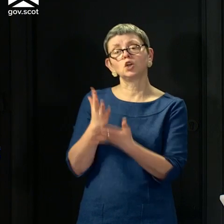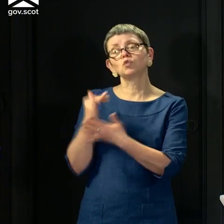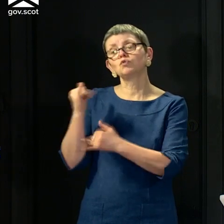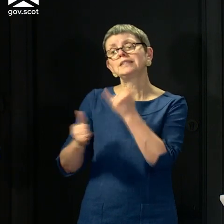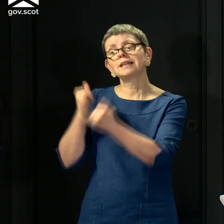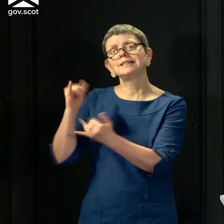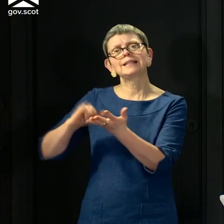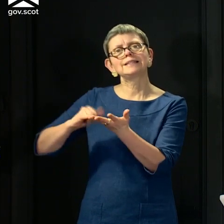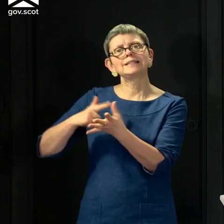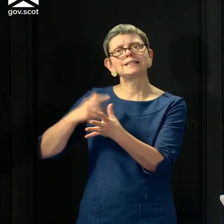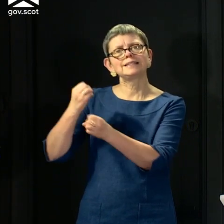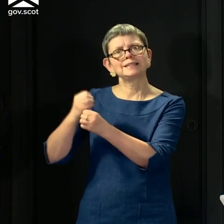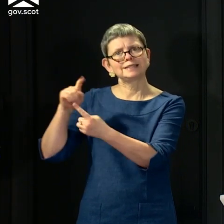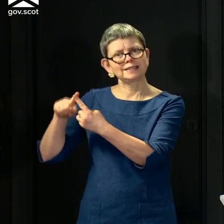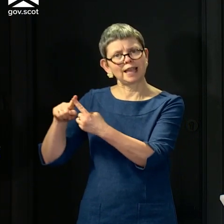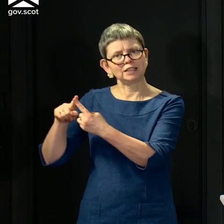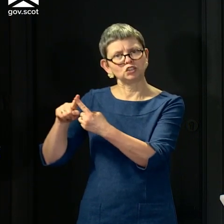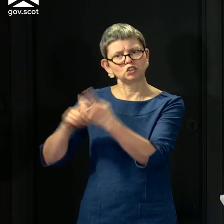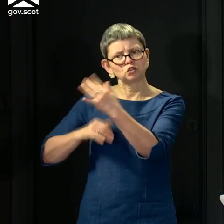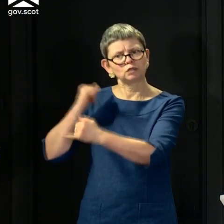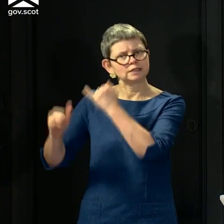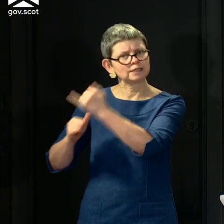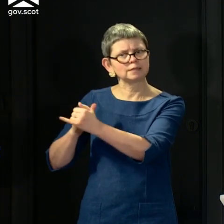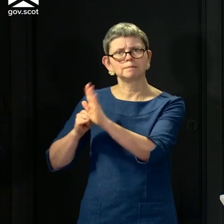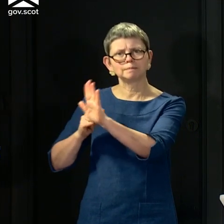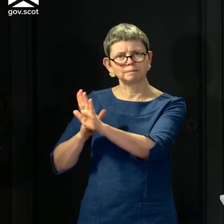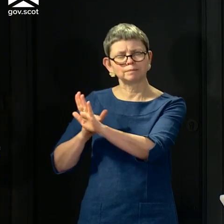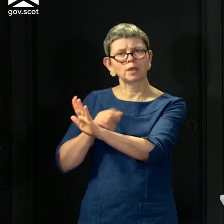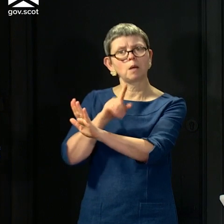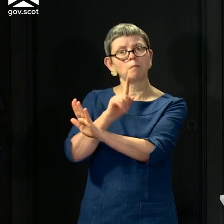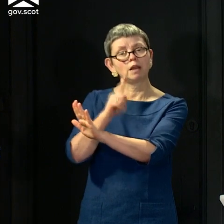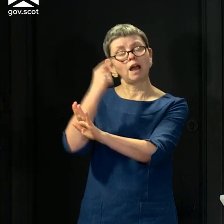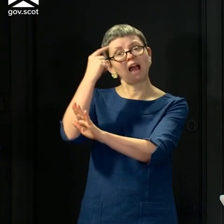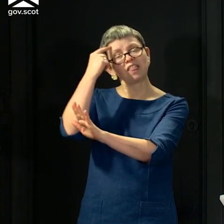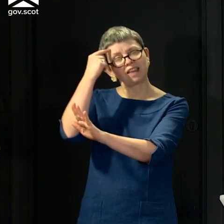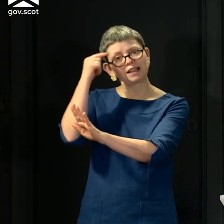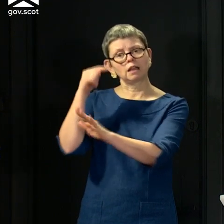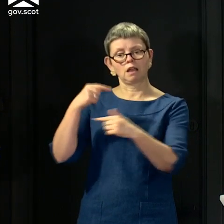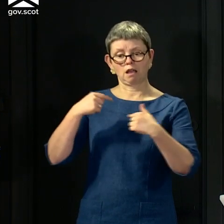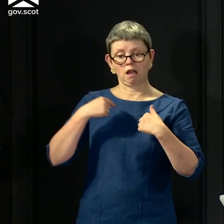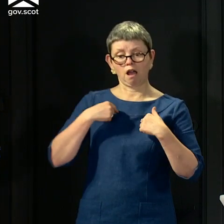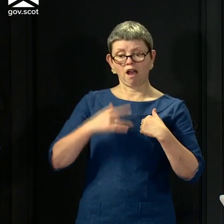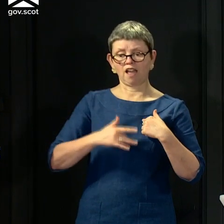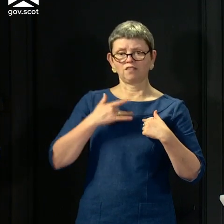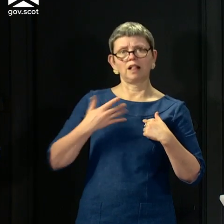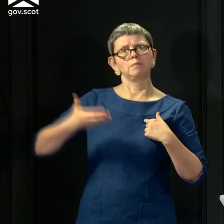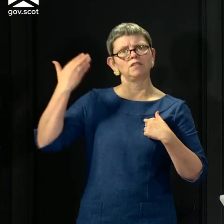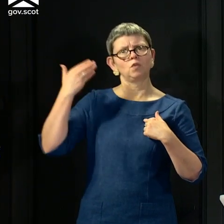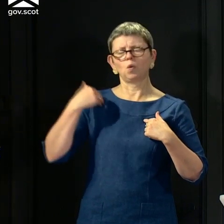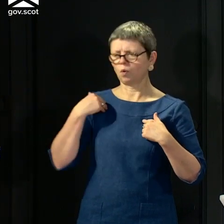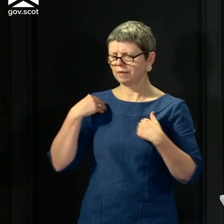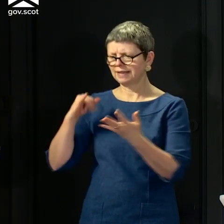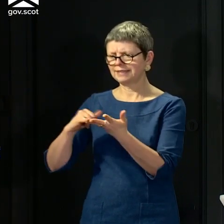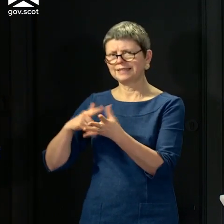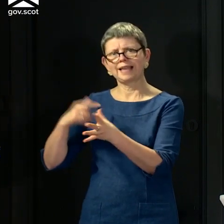evidence and advice coming out of SAGE. But at a much earlier stage, I felt a need to augment what was coming out of SAGE